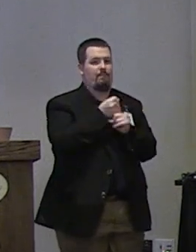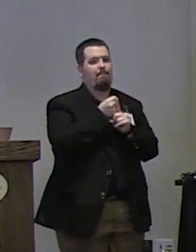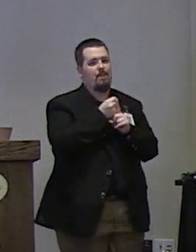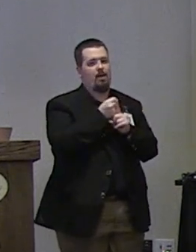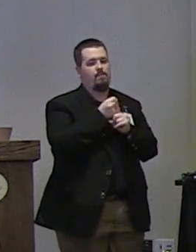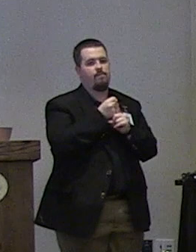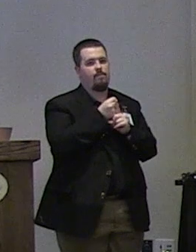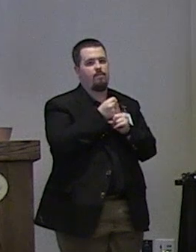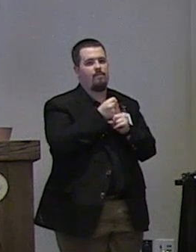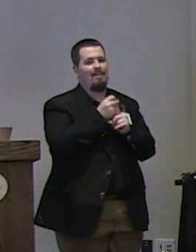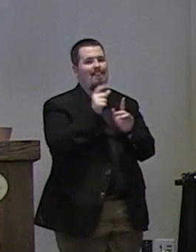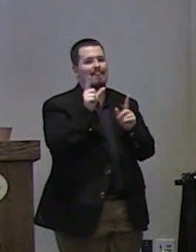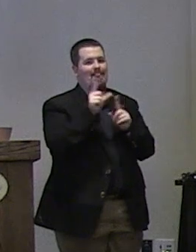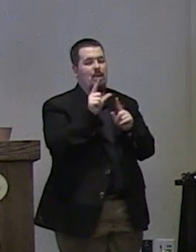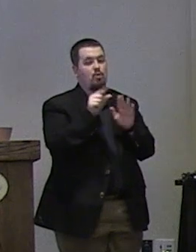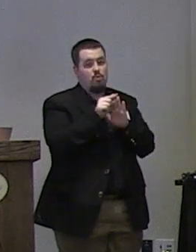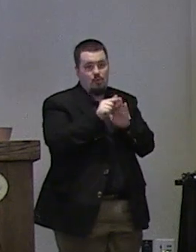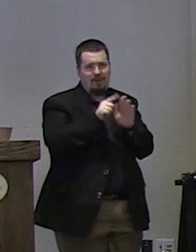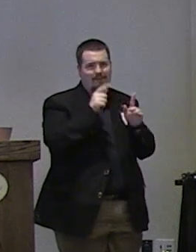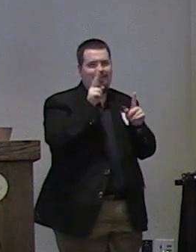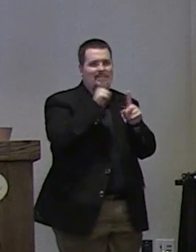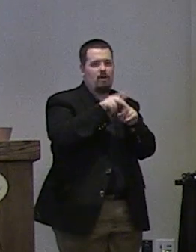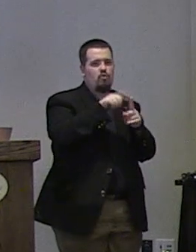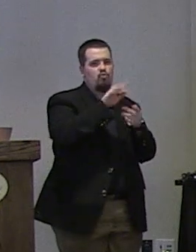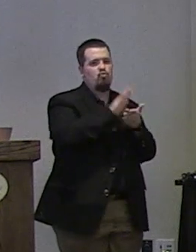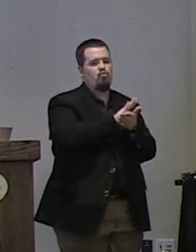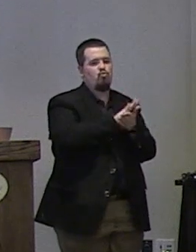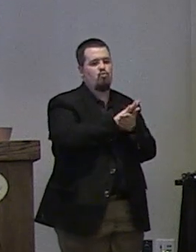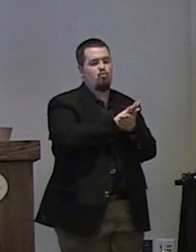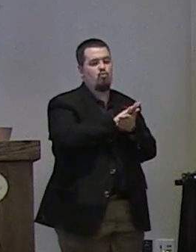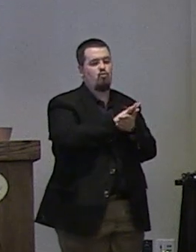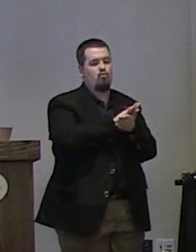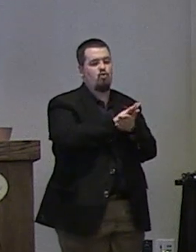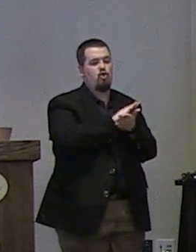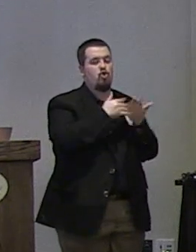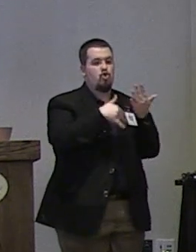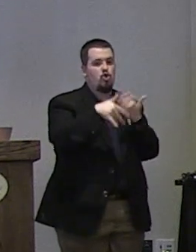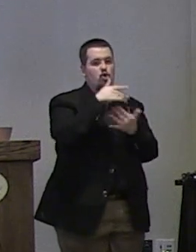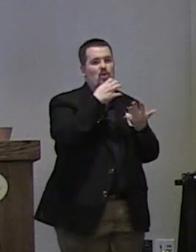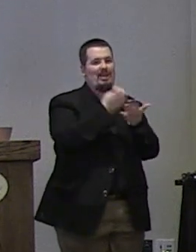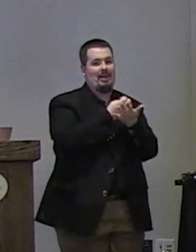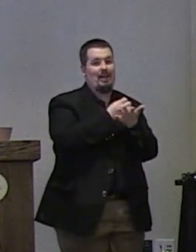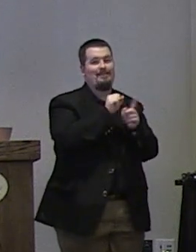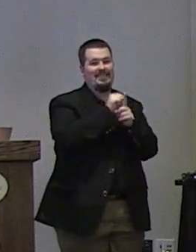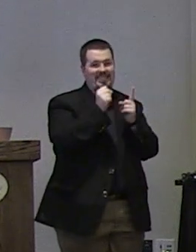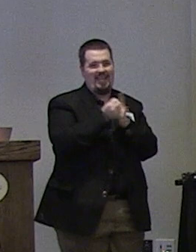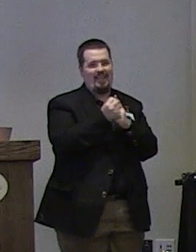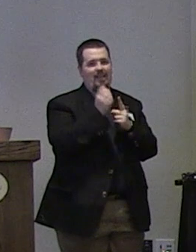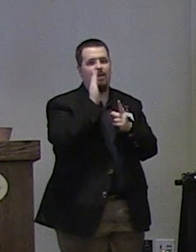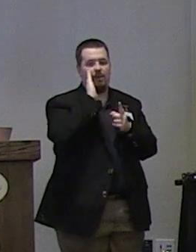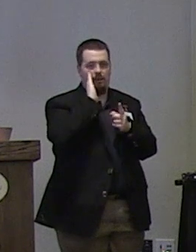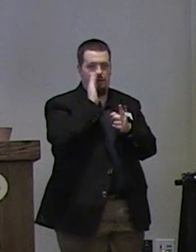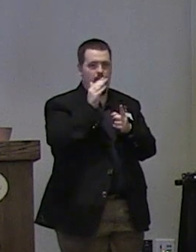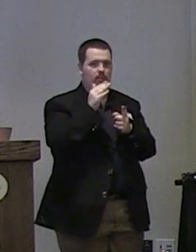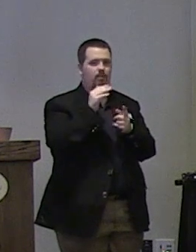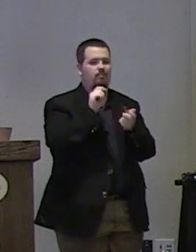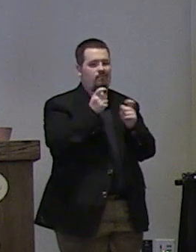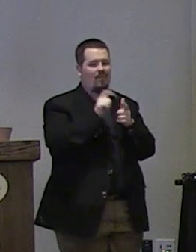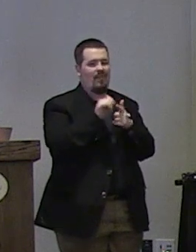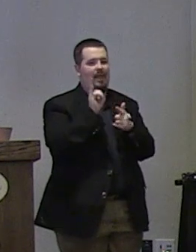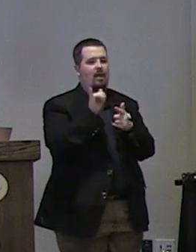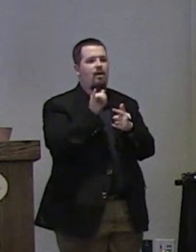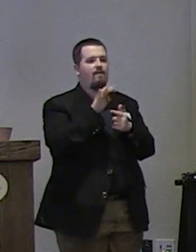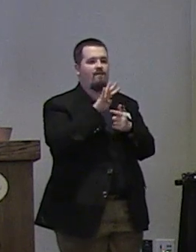the letter grade assigned to a school the socioeconomic status will be waiting that again at 45